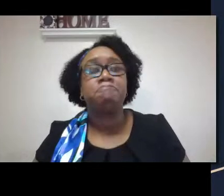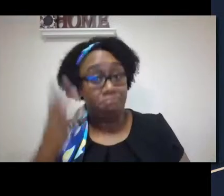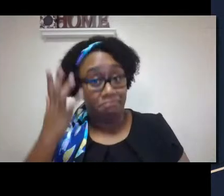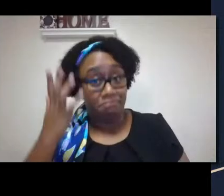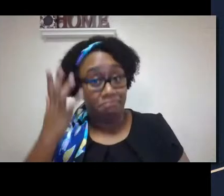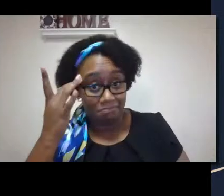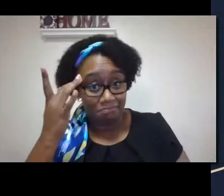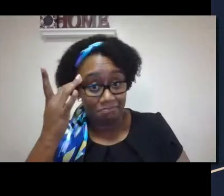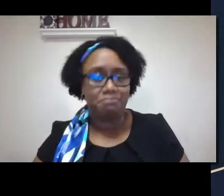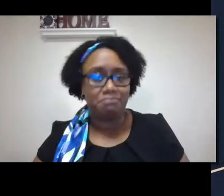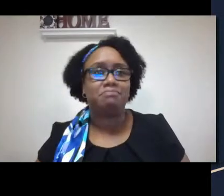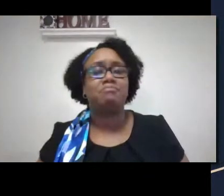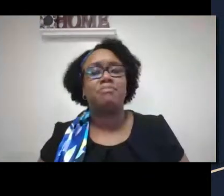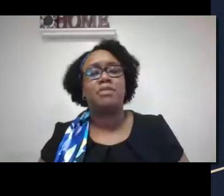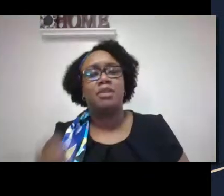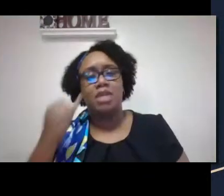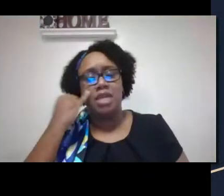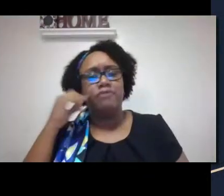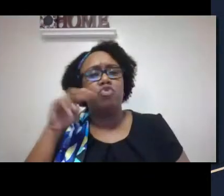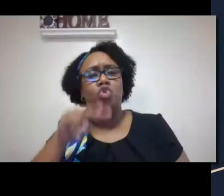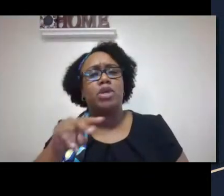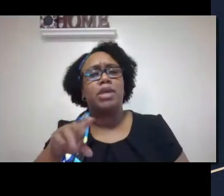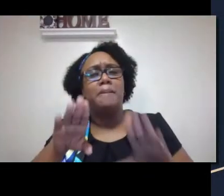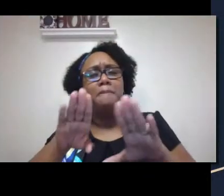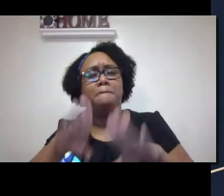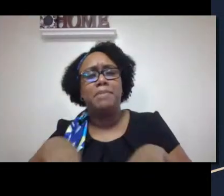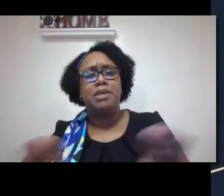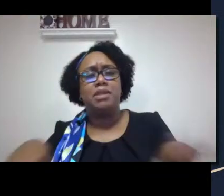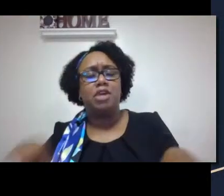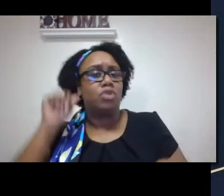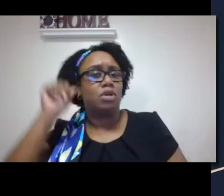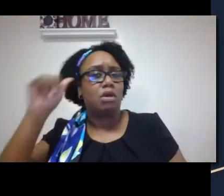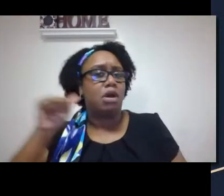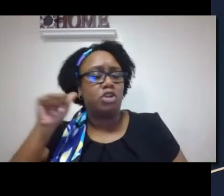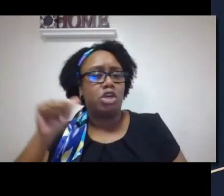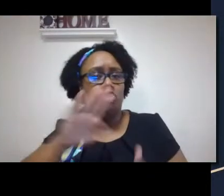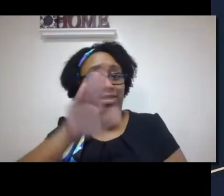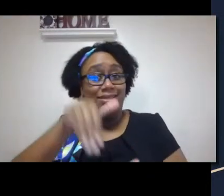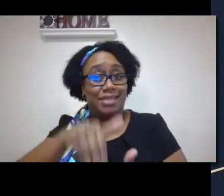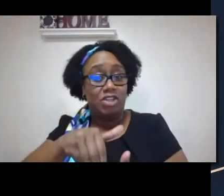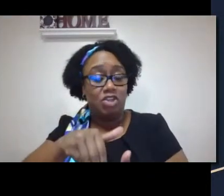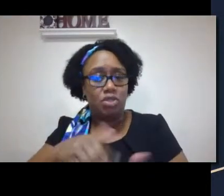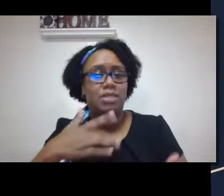as much as they do spoken language. Now, why do I say this?